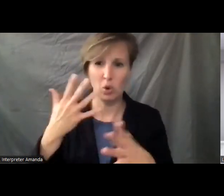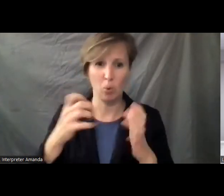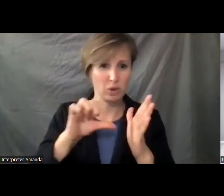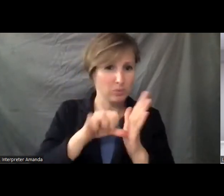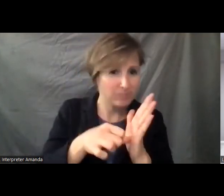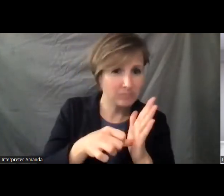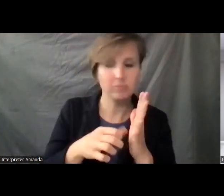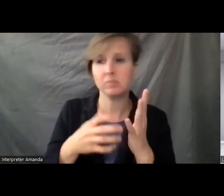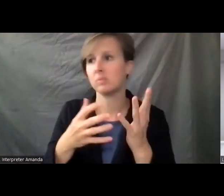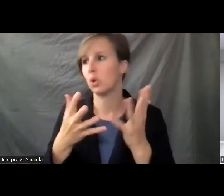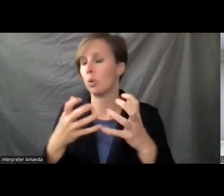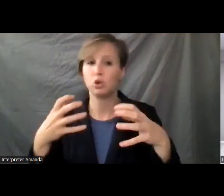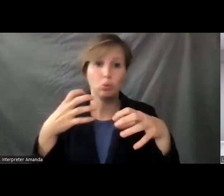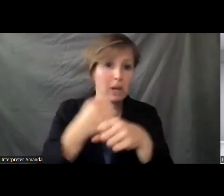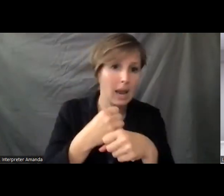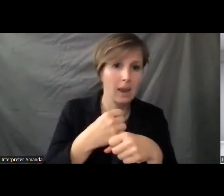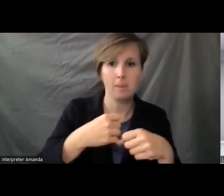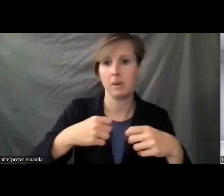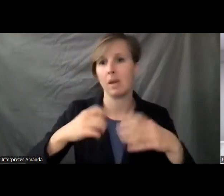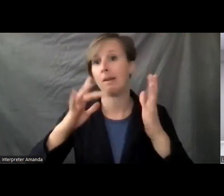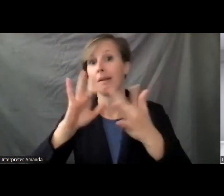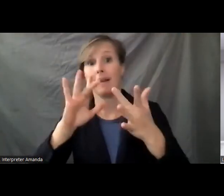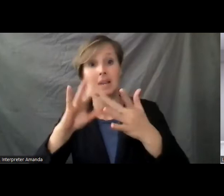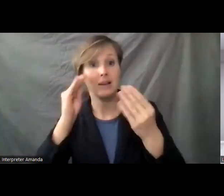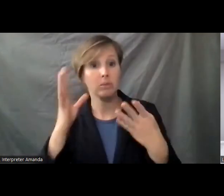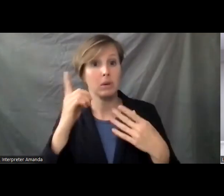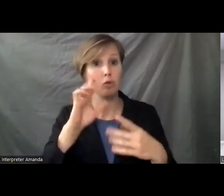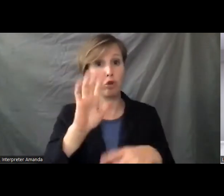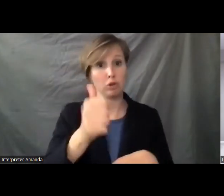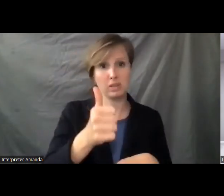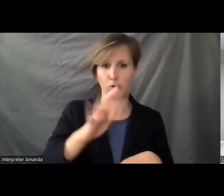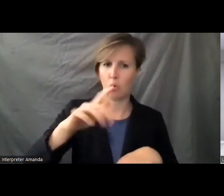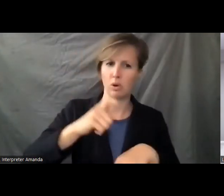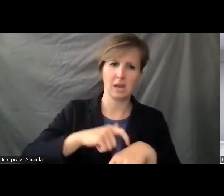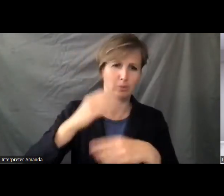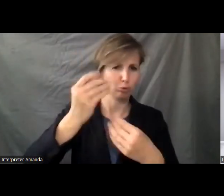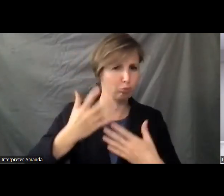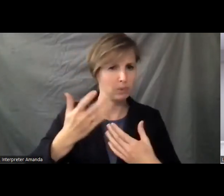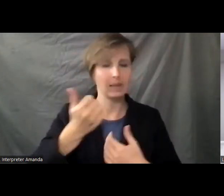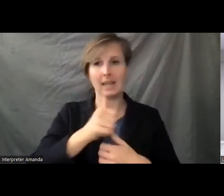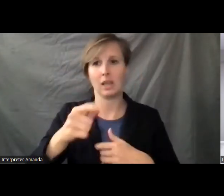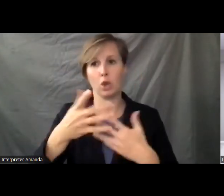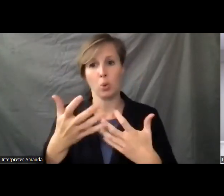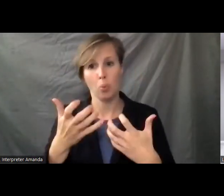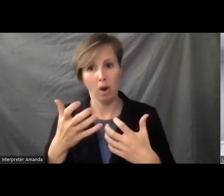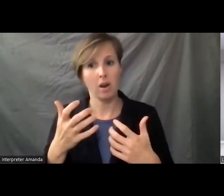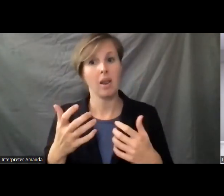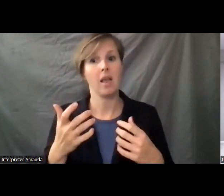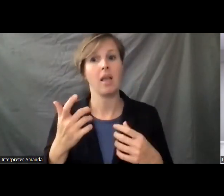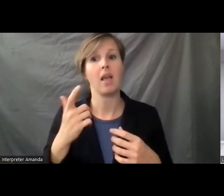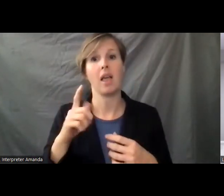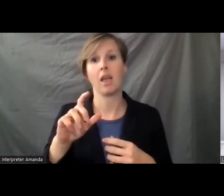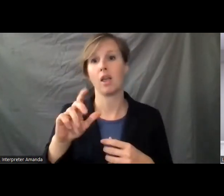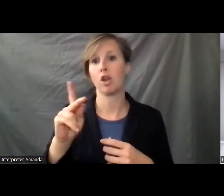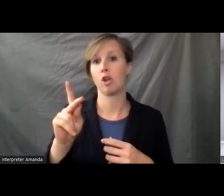anything you wanted to recap, contact information to yourself, this is your time to share anything that you would like. And Karina Lipsman, you